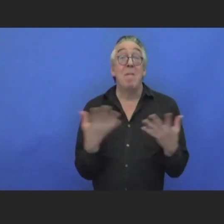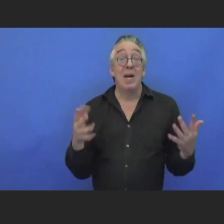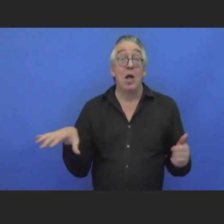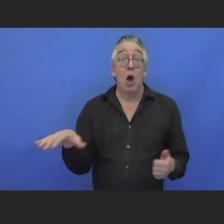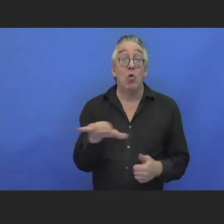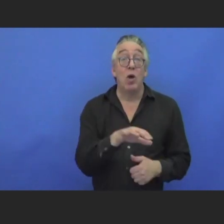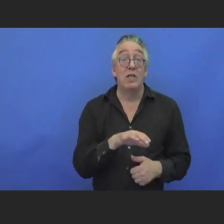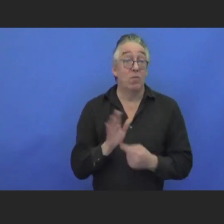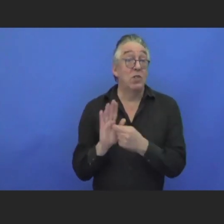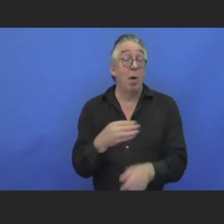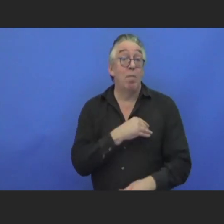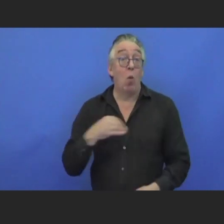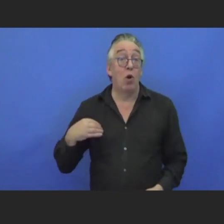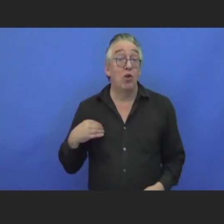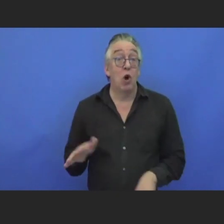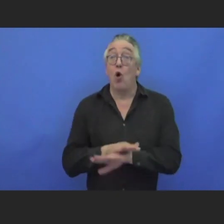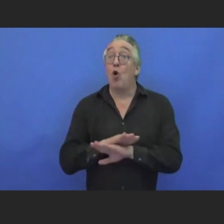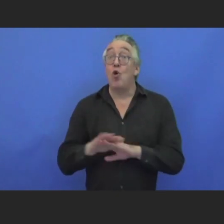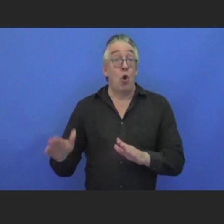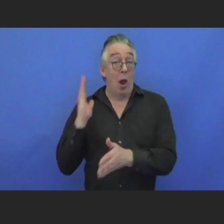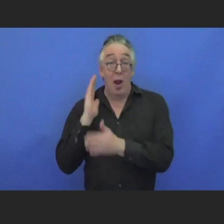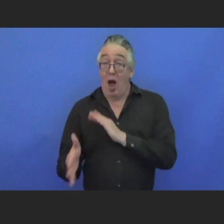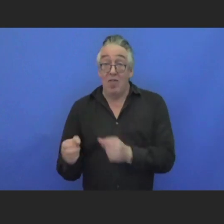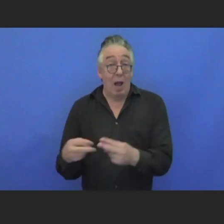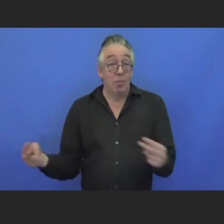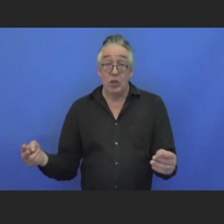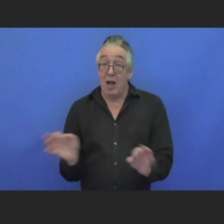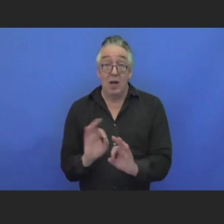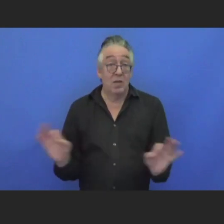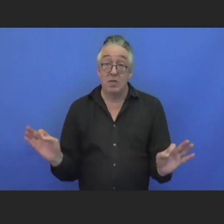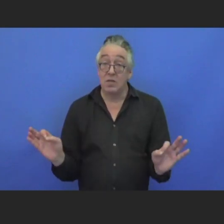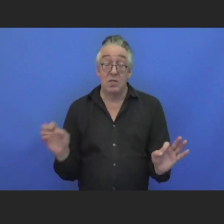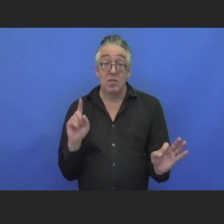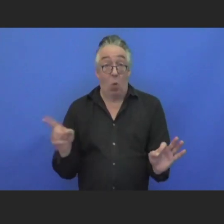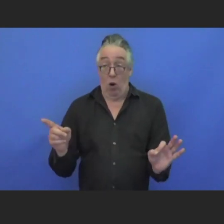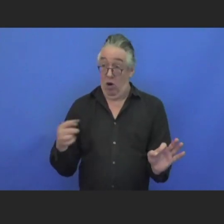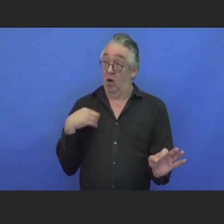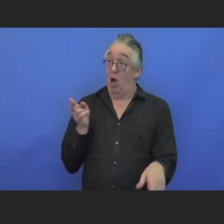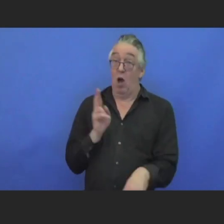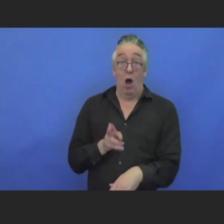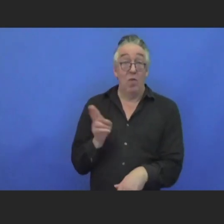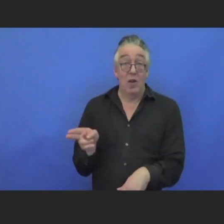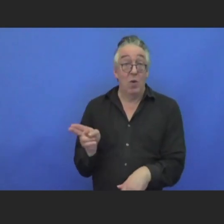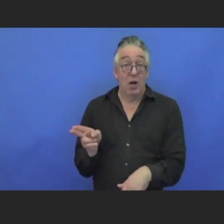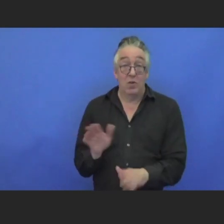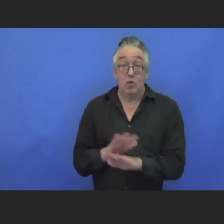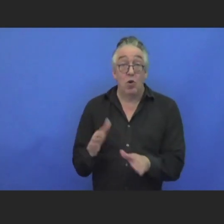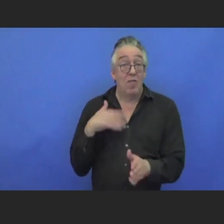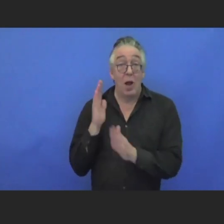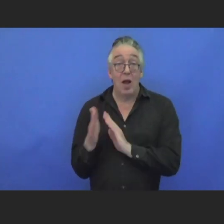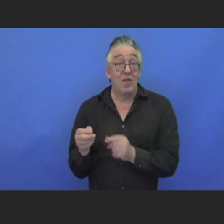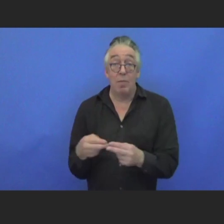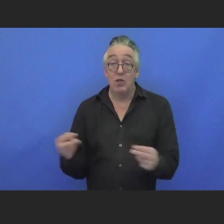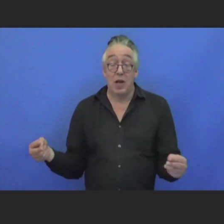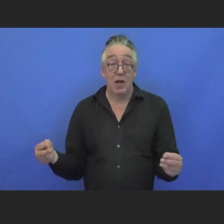which were not providing the live captioning to the hard of hearing citizens. They also are not